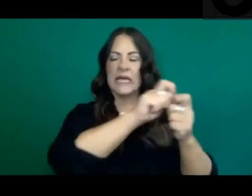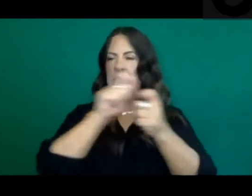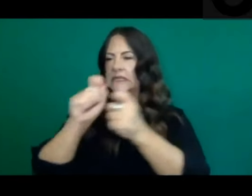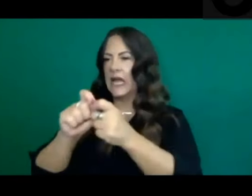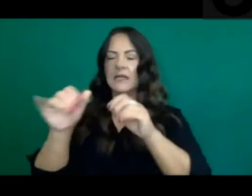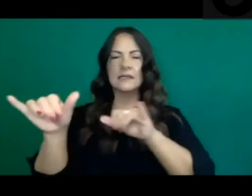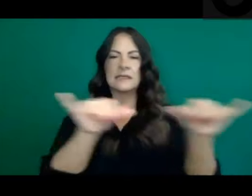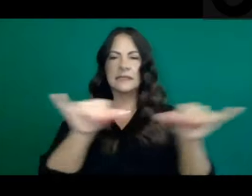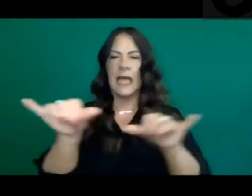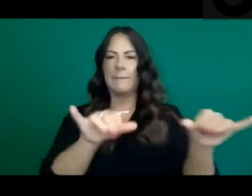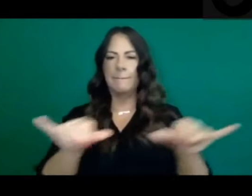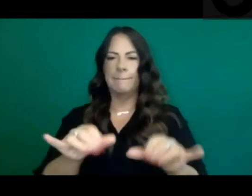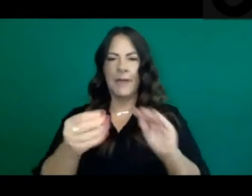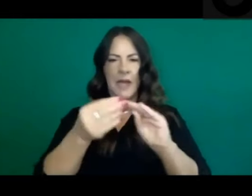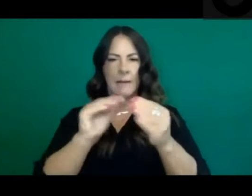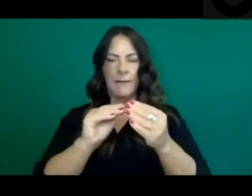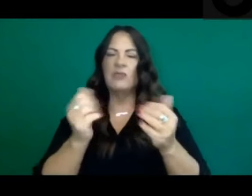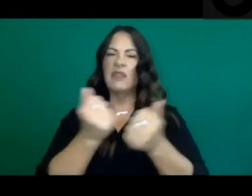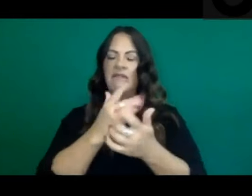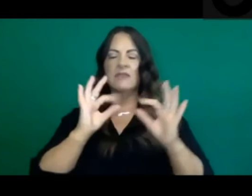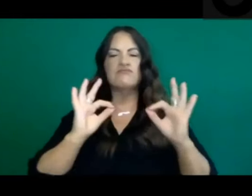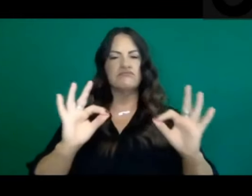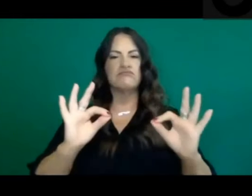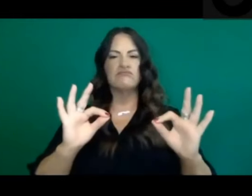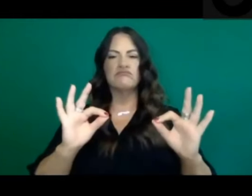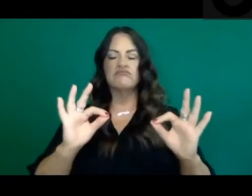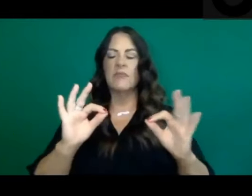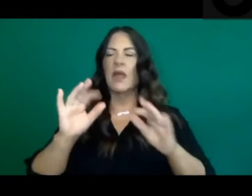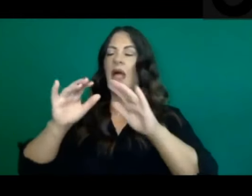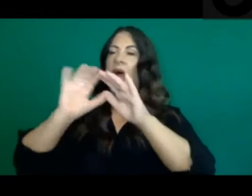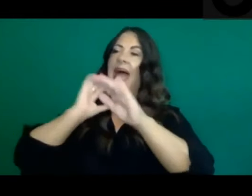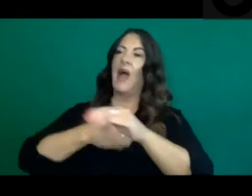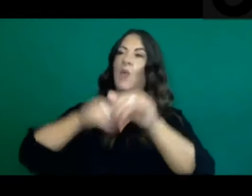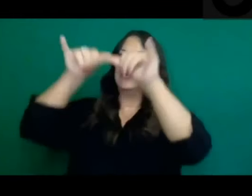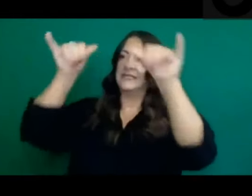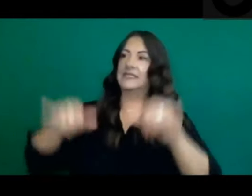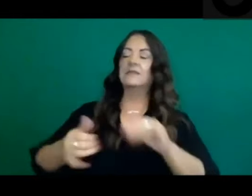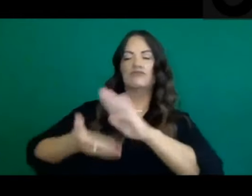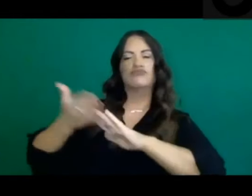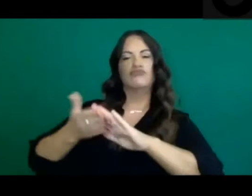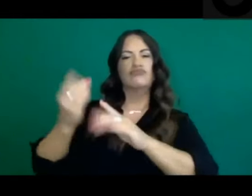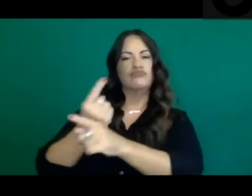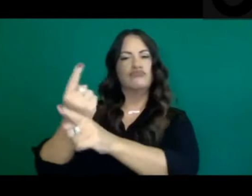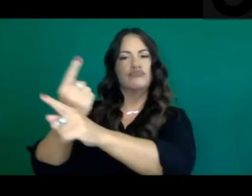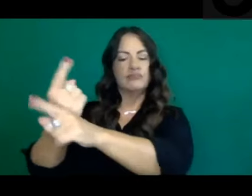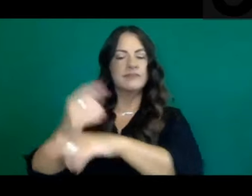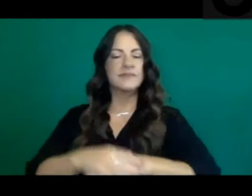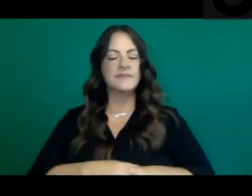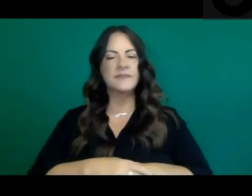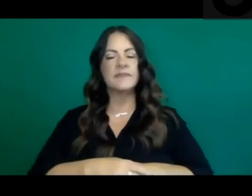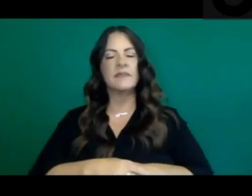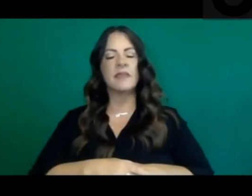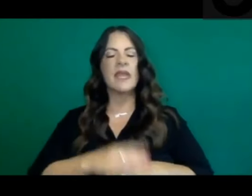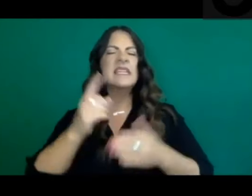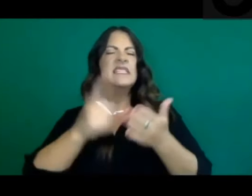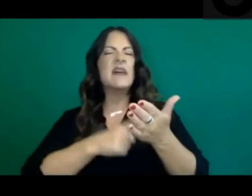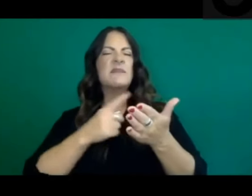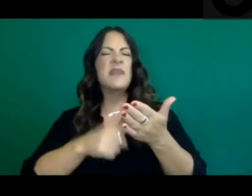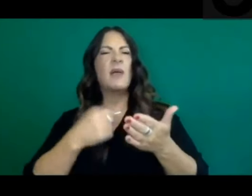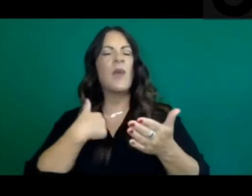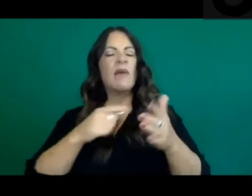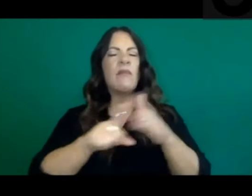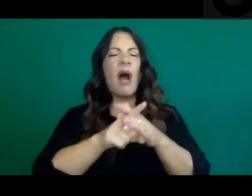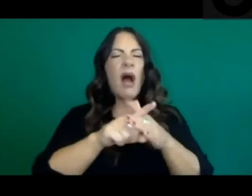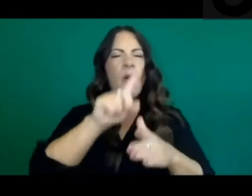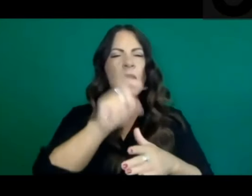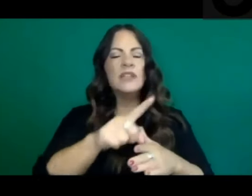they do, to ensure that all the systems are running as they should. And as always, there are some questions here and there, and